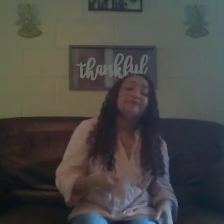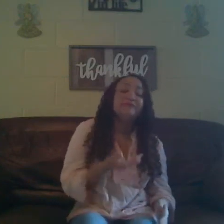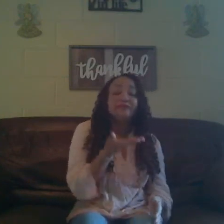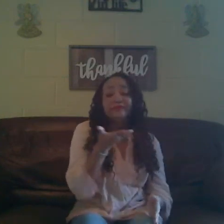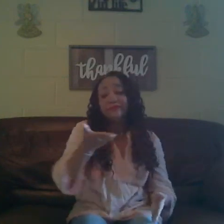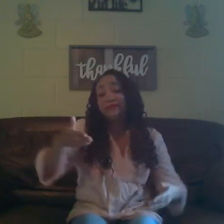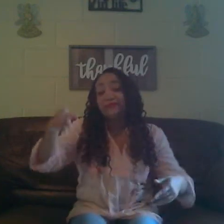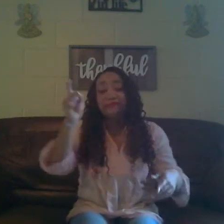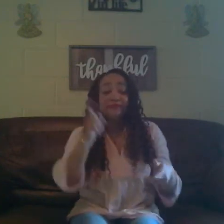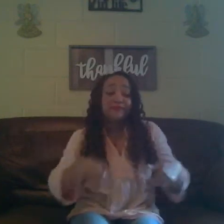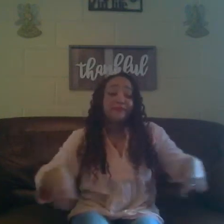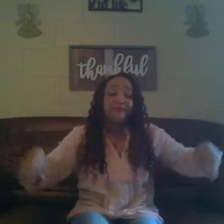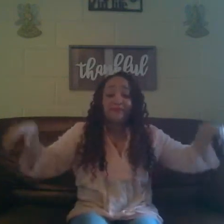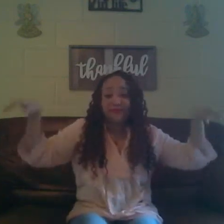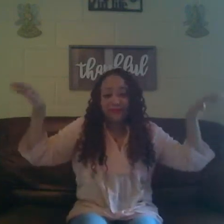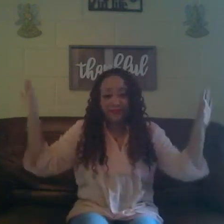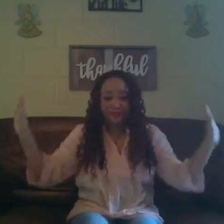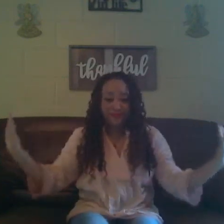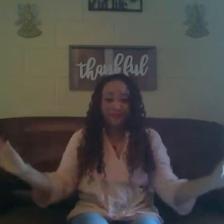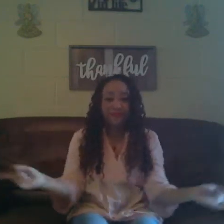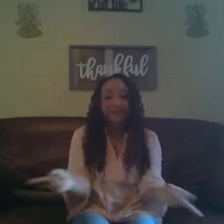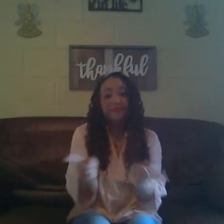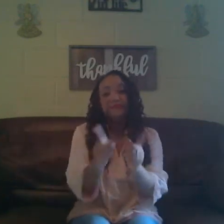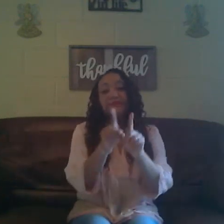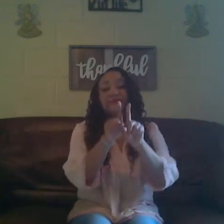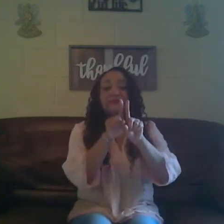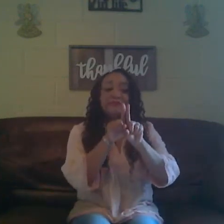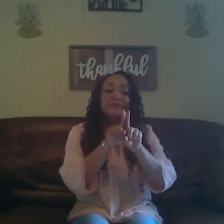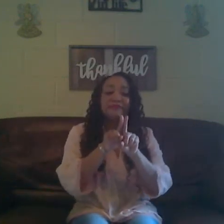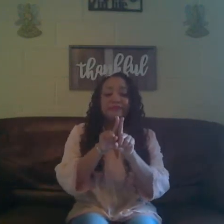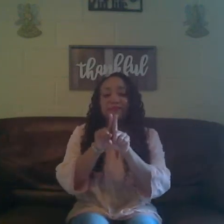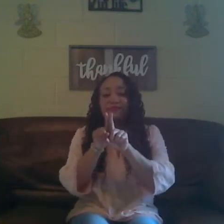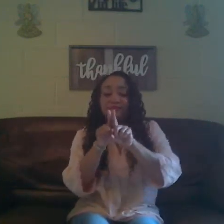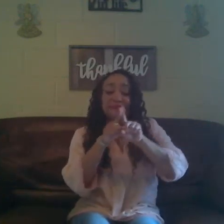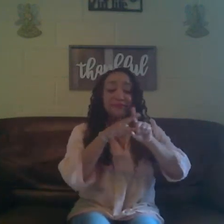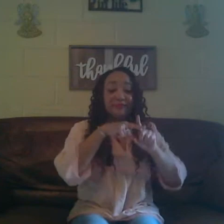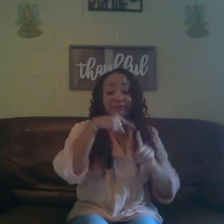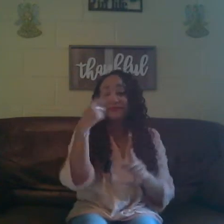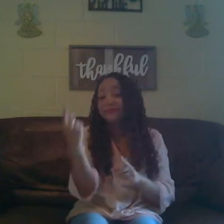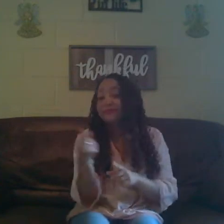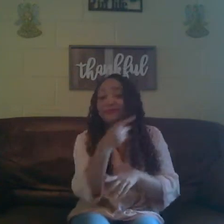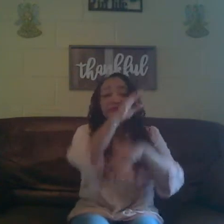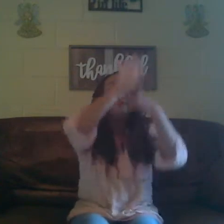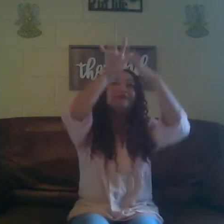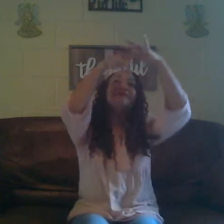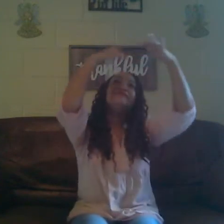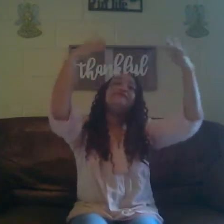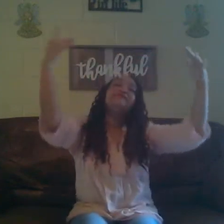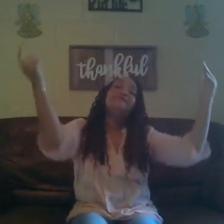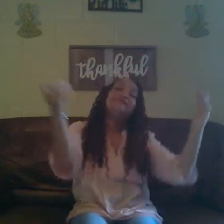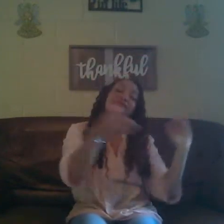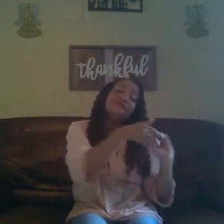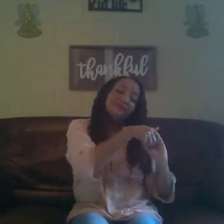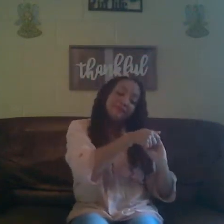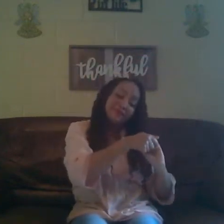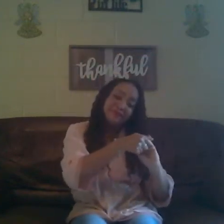There must have been an angel by my side Something heavenly led me to